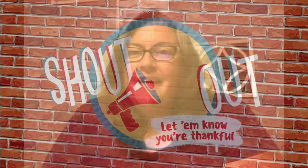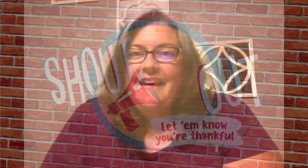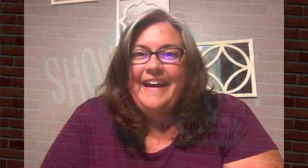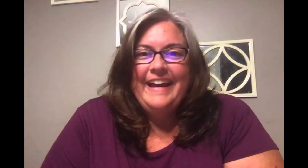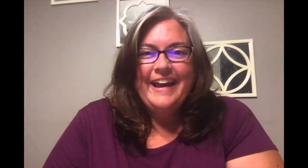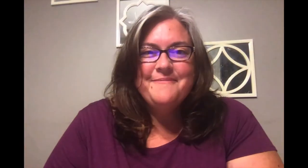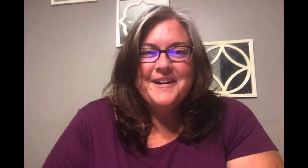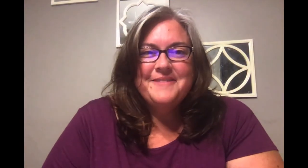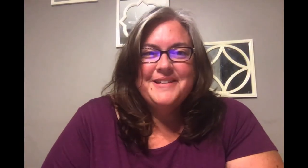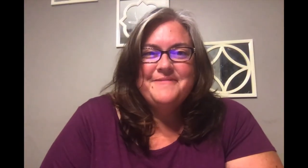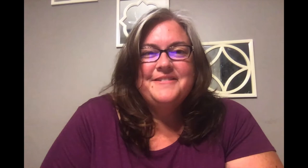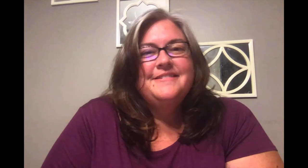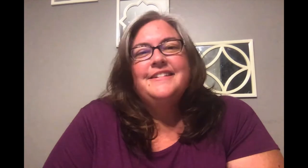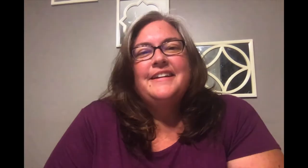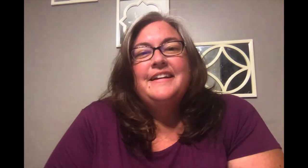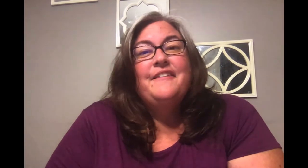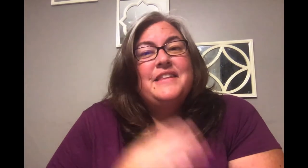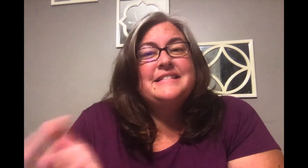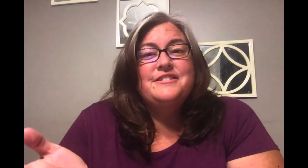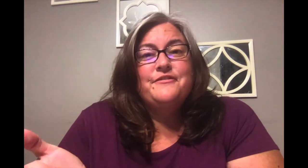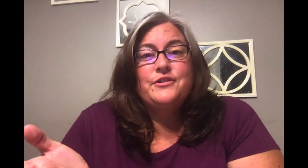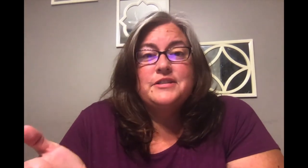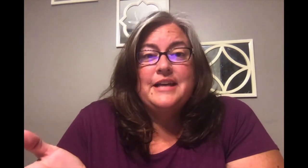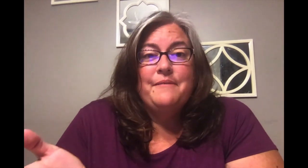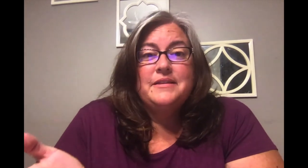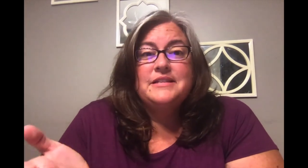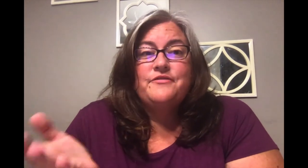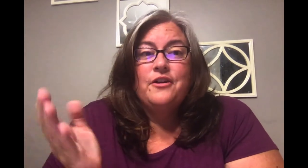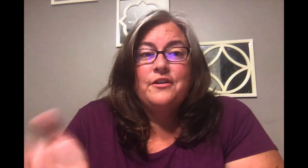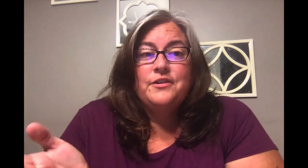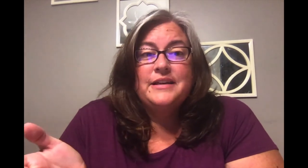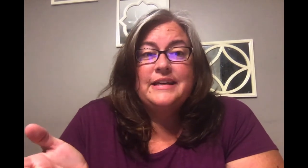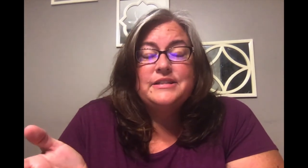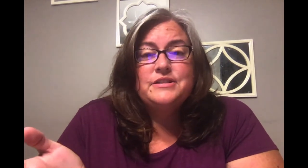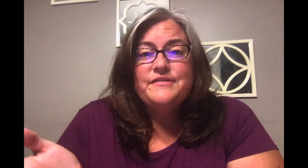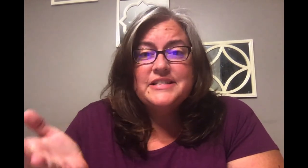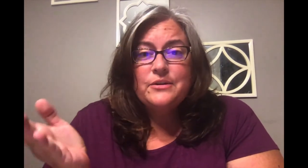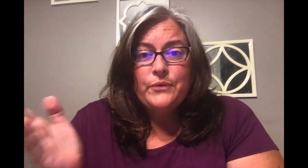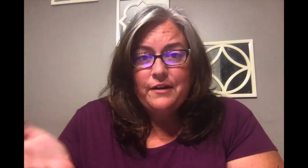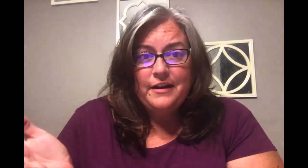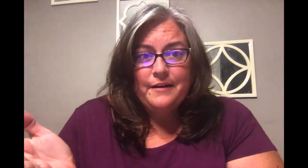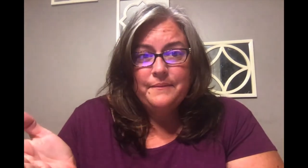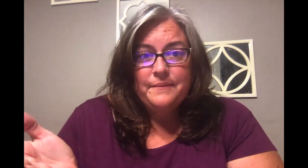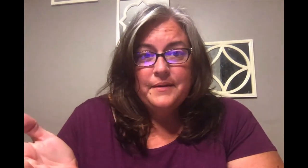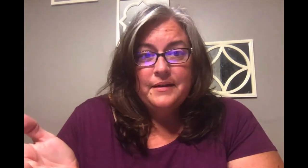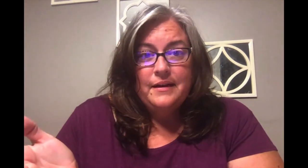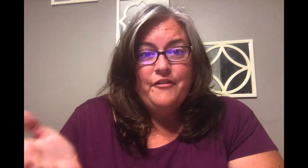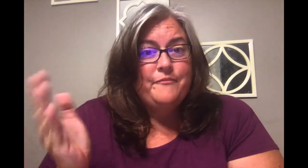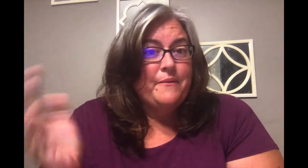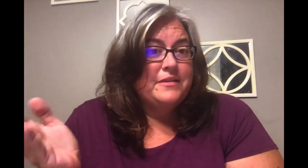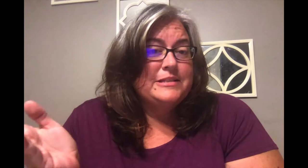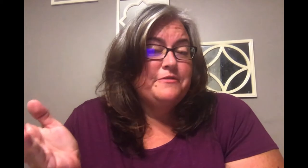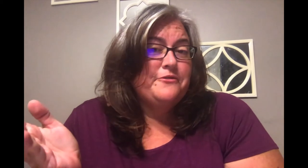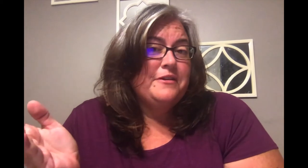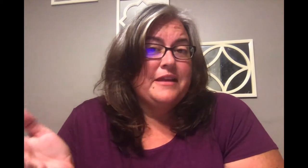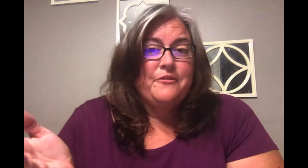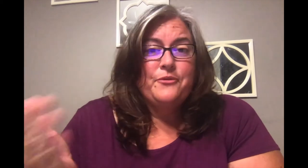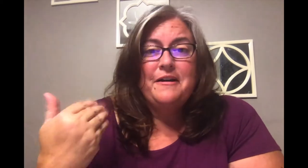hey hey party people if this is your first time with us for our anona kids service then welcome if you've been with us before then welcome